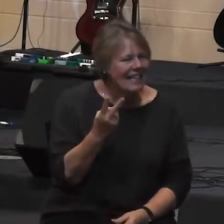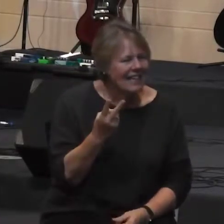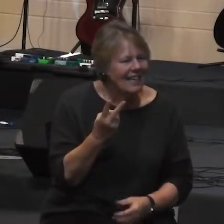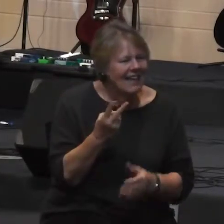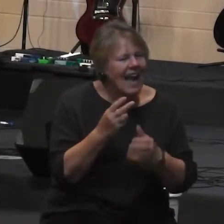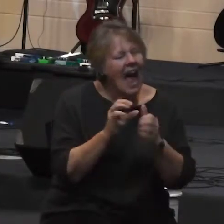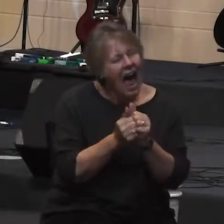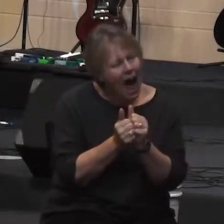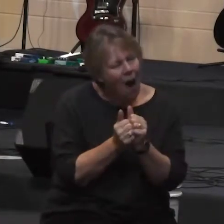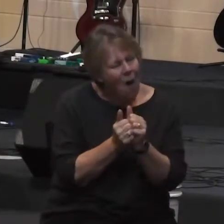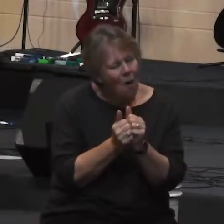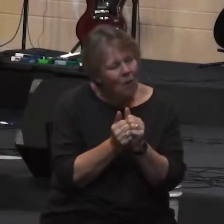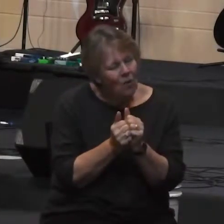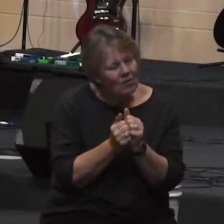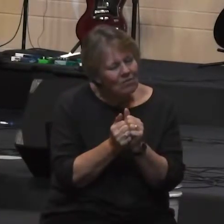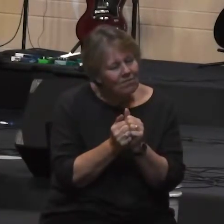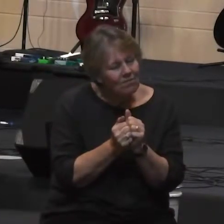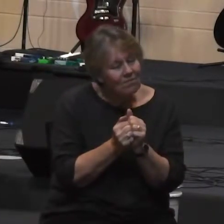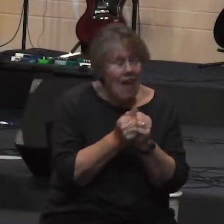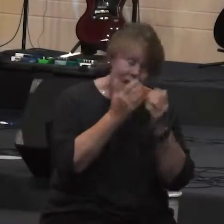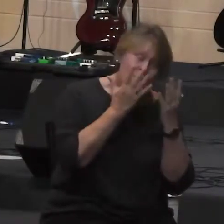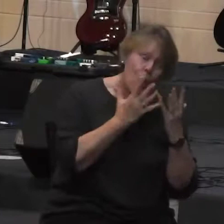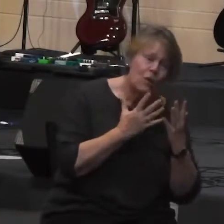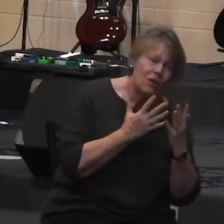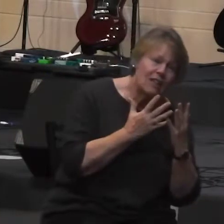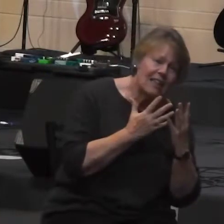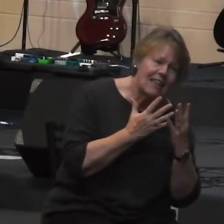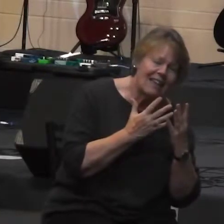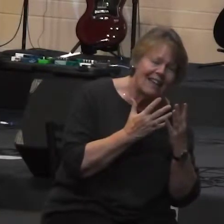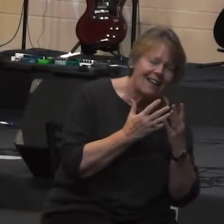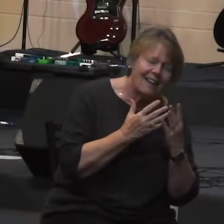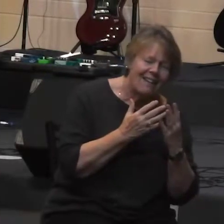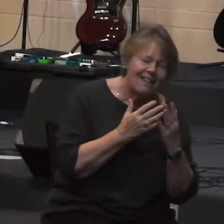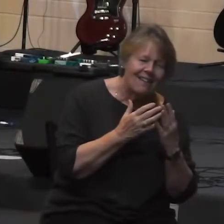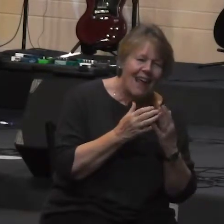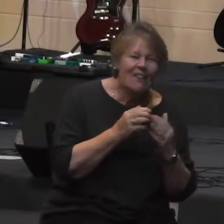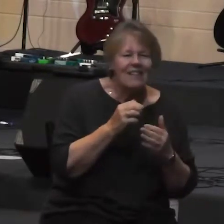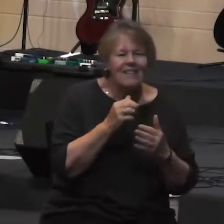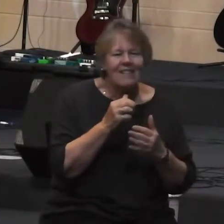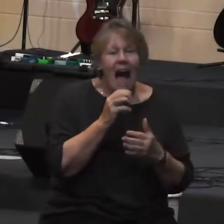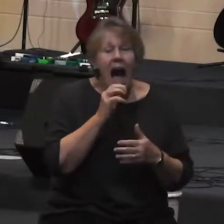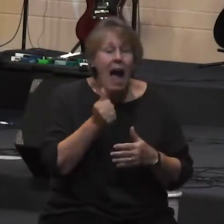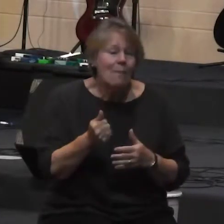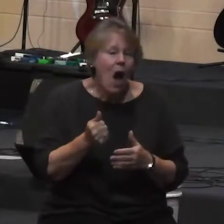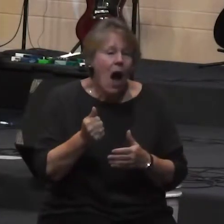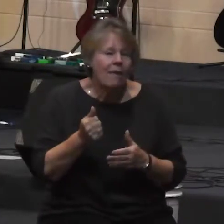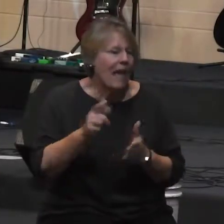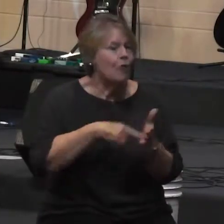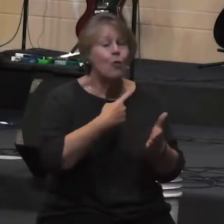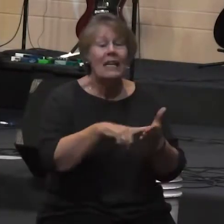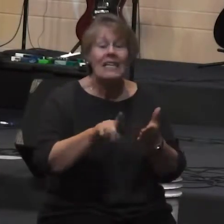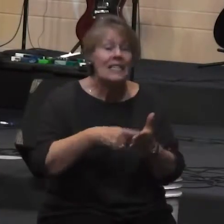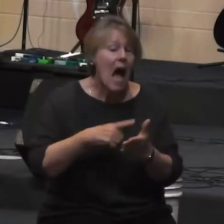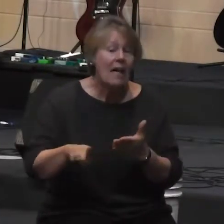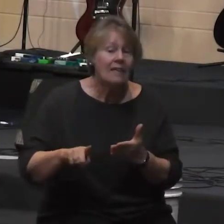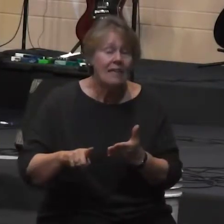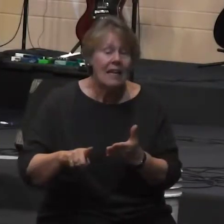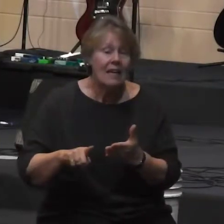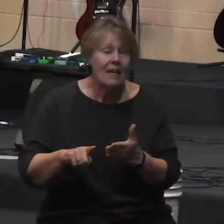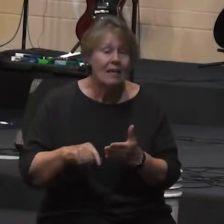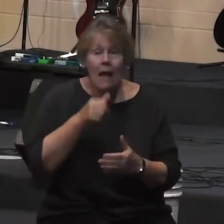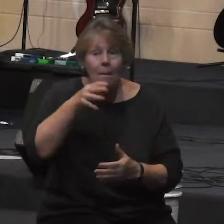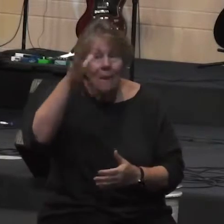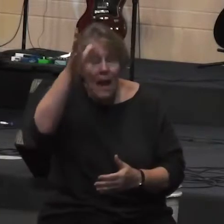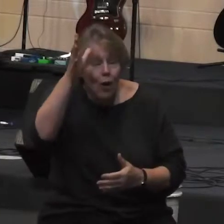how unfortunately and this is not I don't want to necessarily fault us as parents or our own parents but for